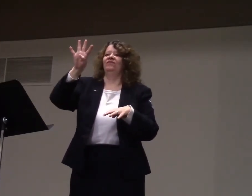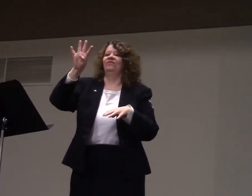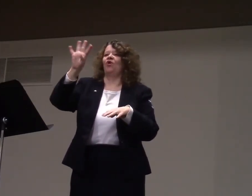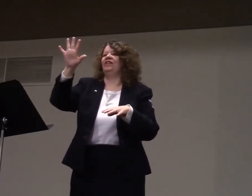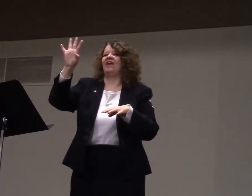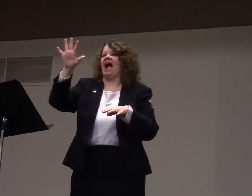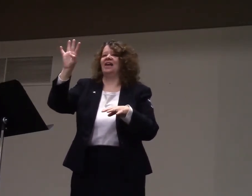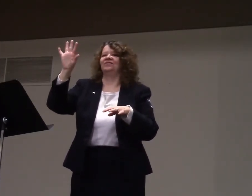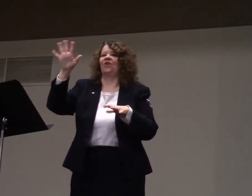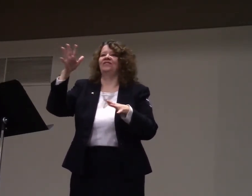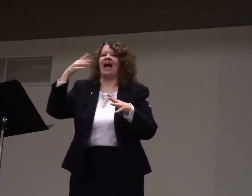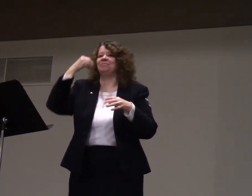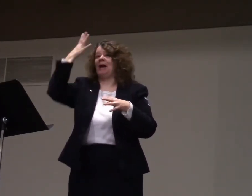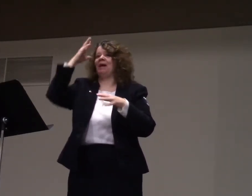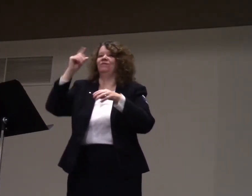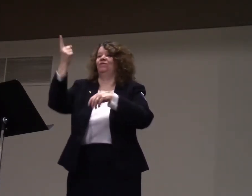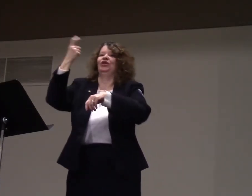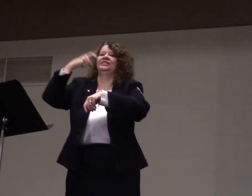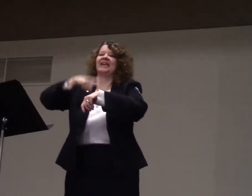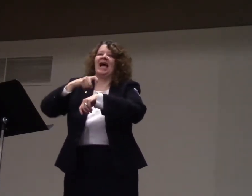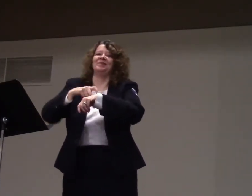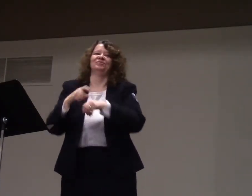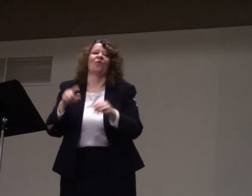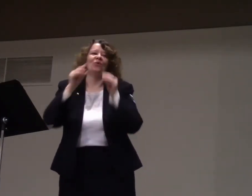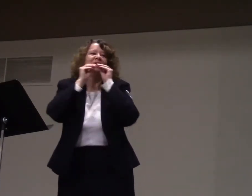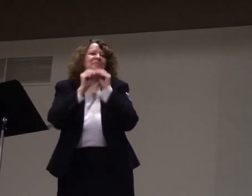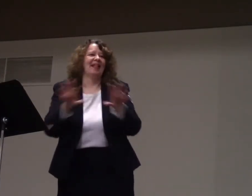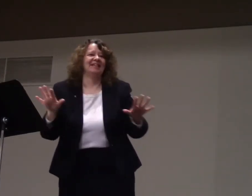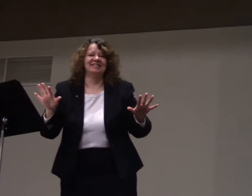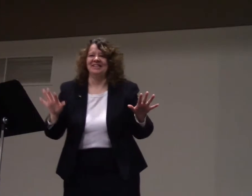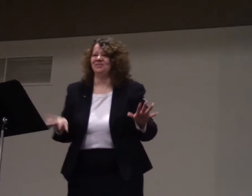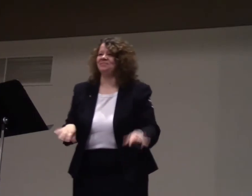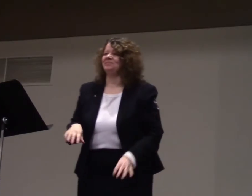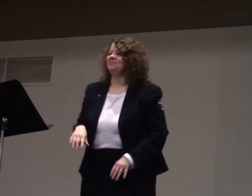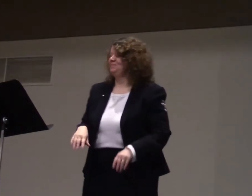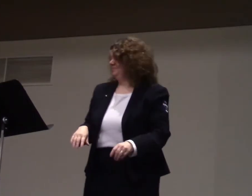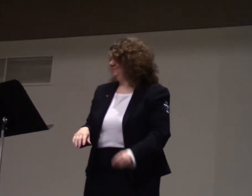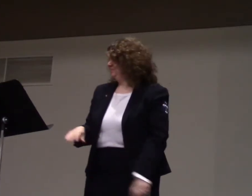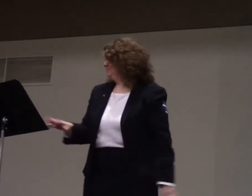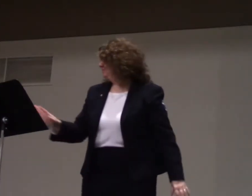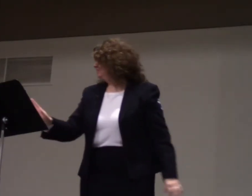And they were older, like around 45, and they were baptized for the first time. So they became really blessed.